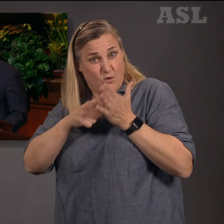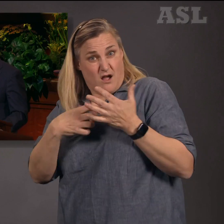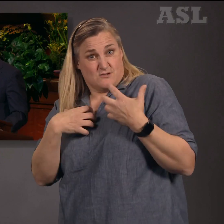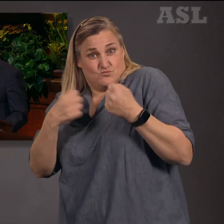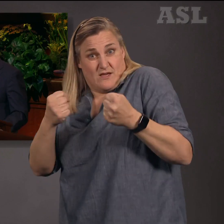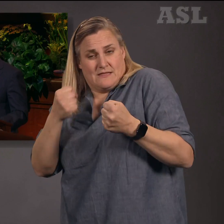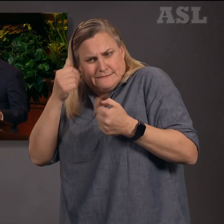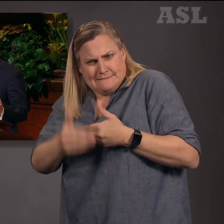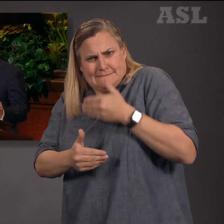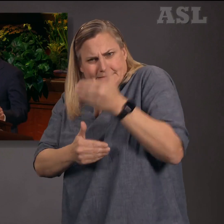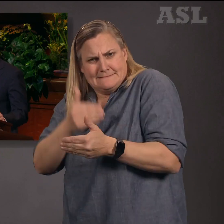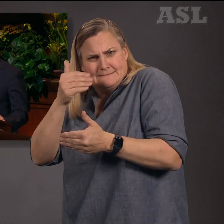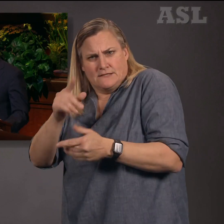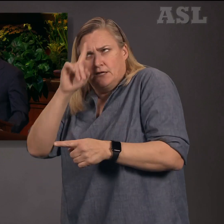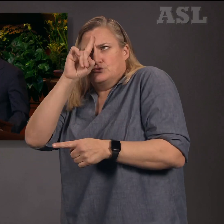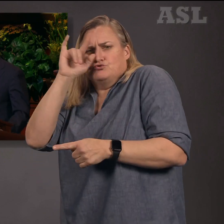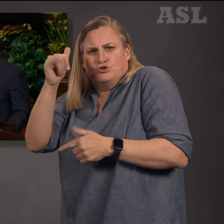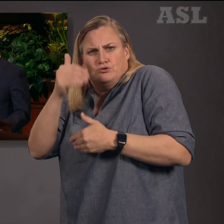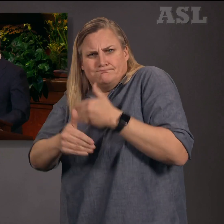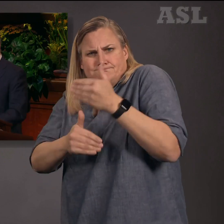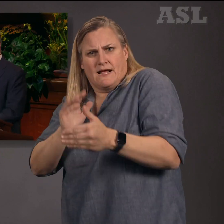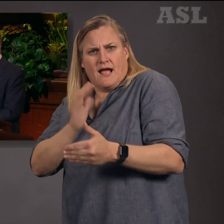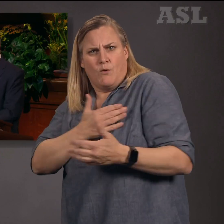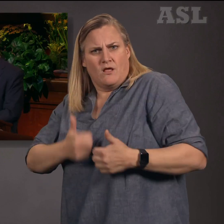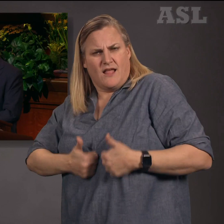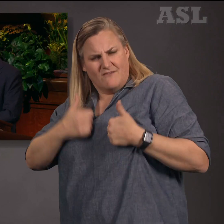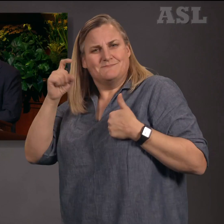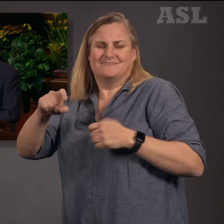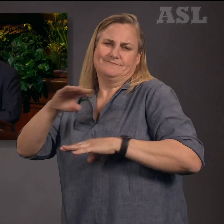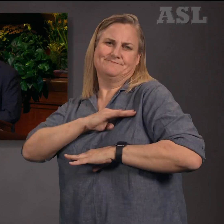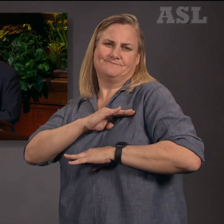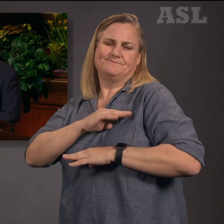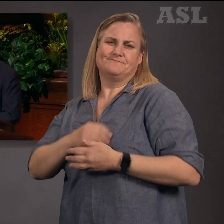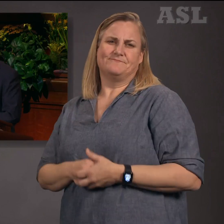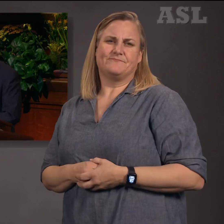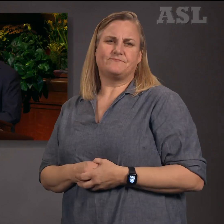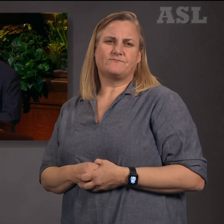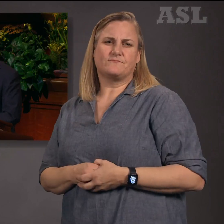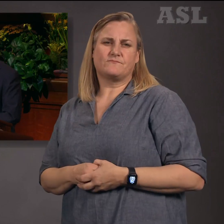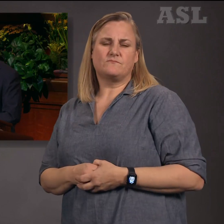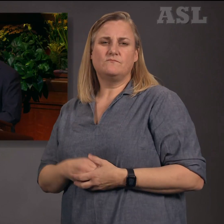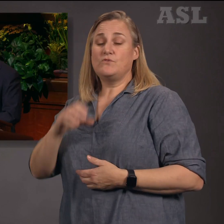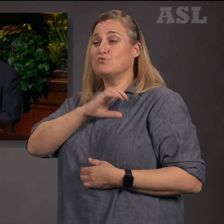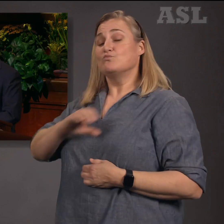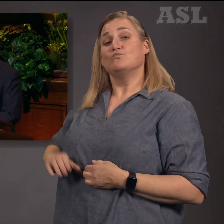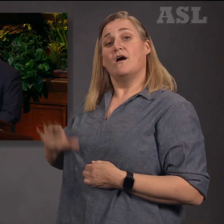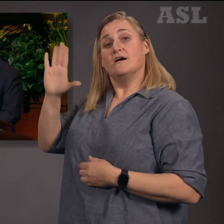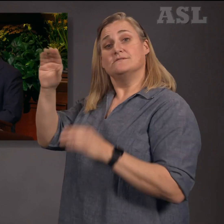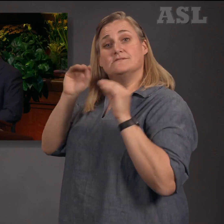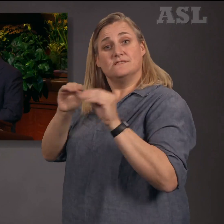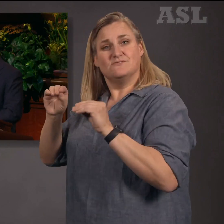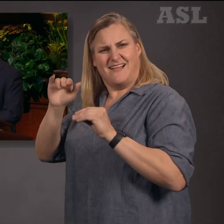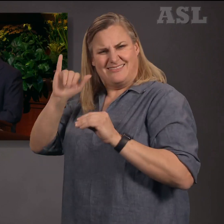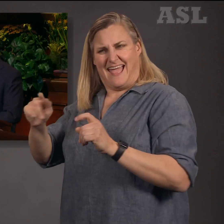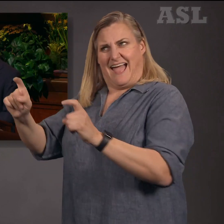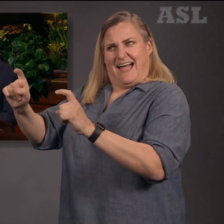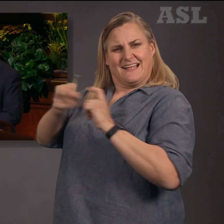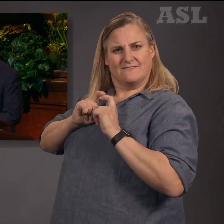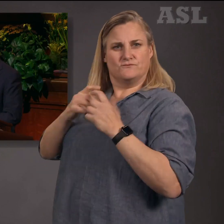strength. He said, Verily, verily, I say unto you that this is my doctrine, and whoso buildeth upon this buildeth upon my